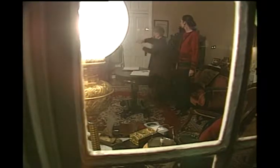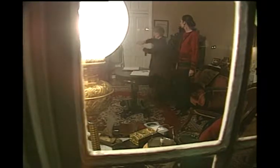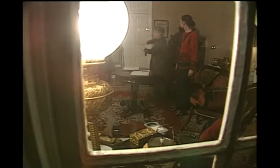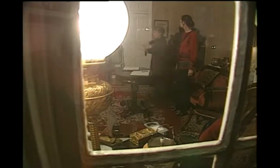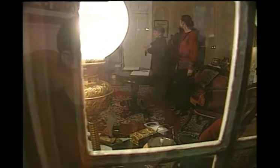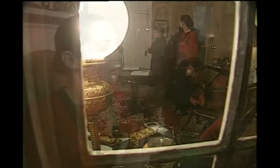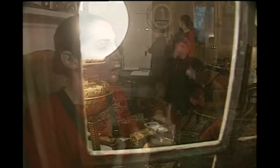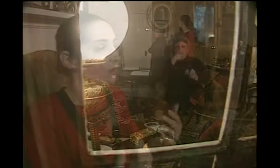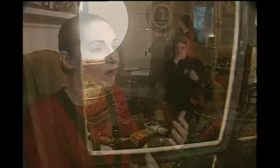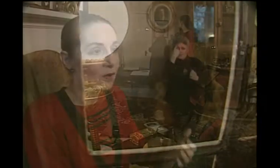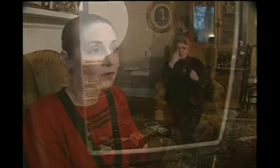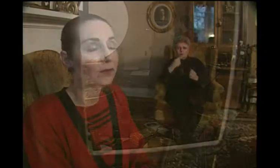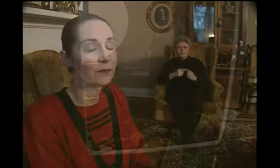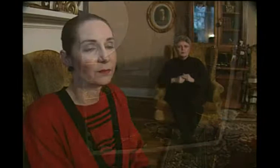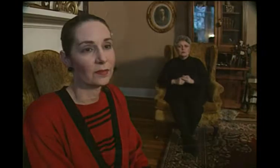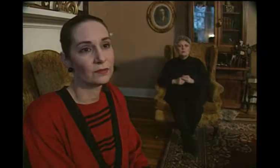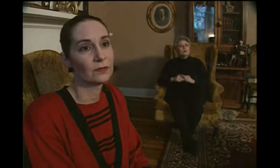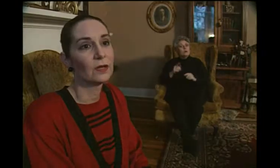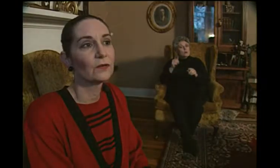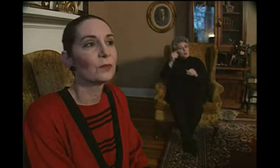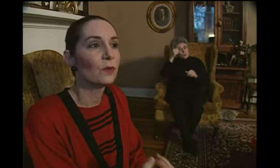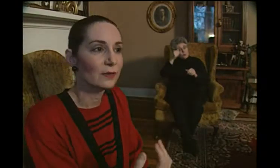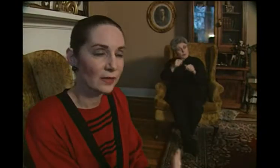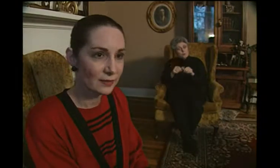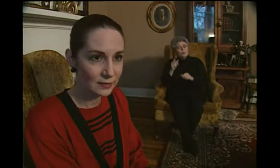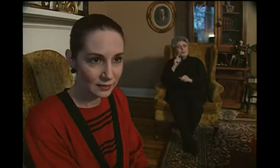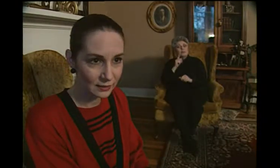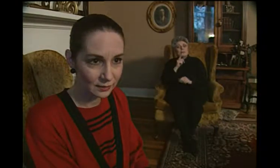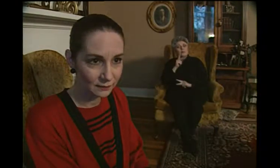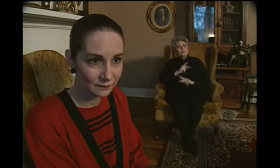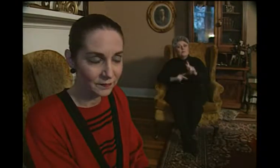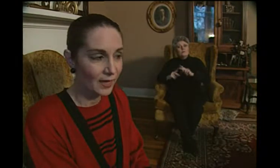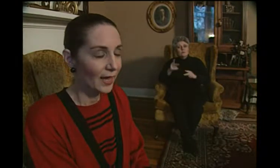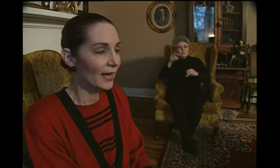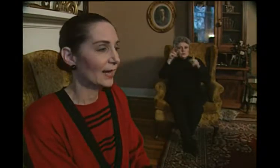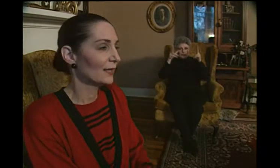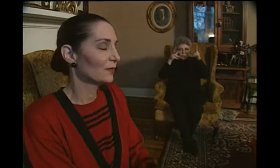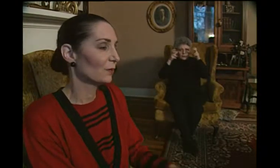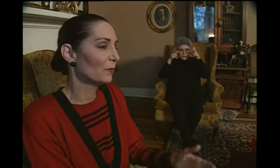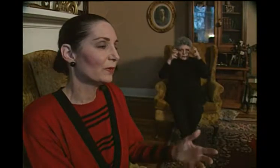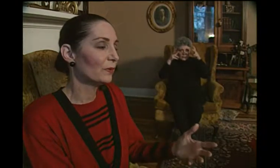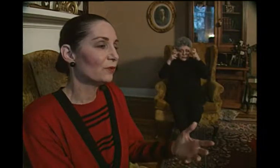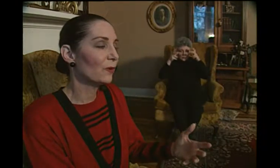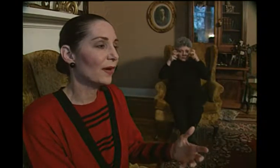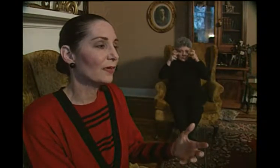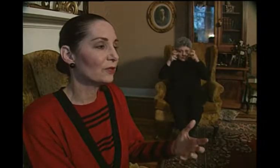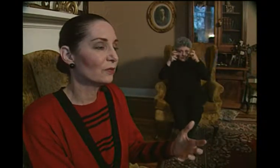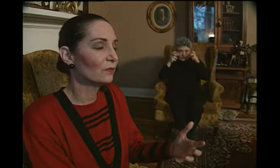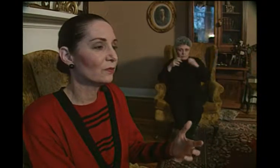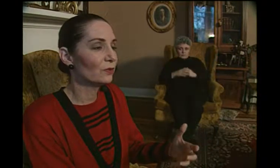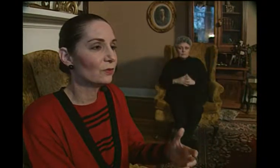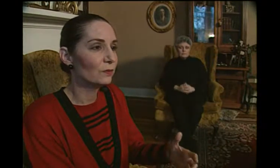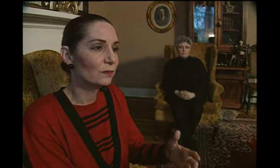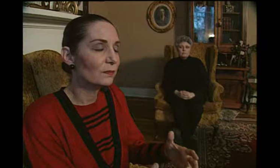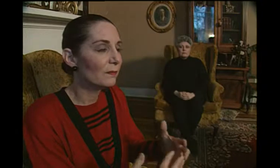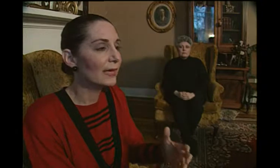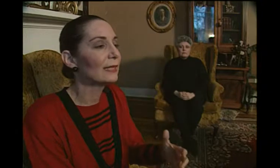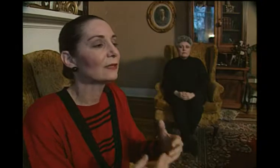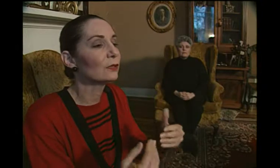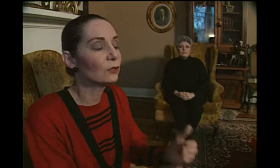Deaf people get all their information from what they see, and so we try to make it look